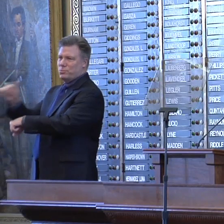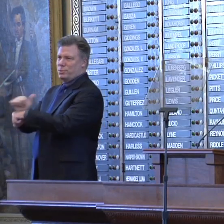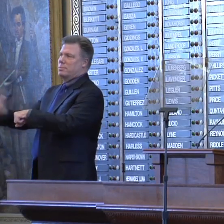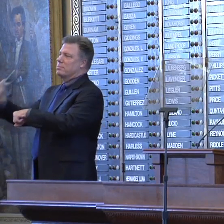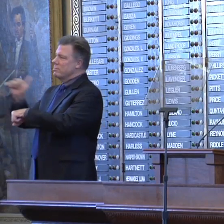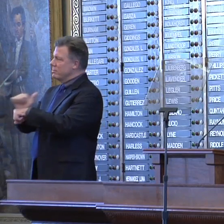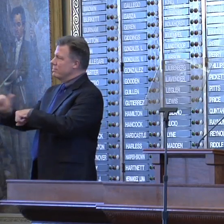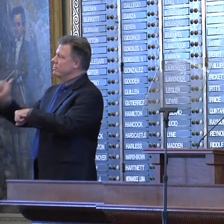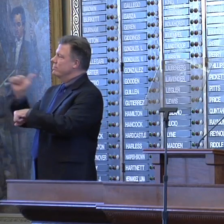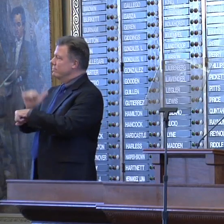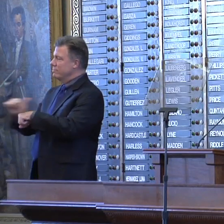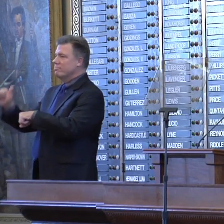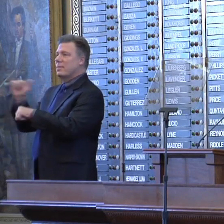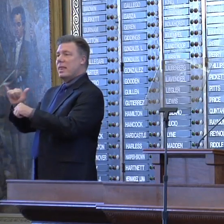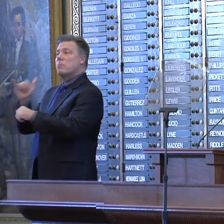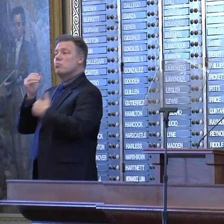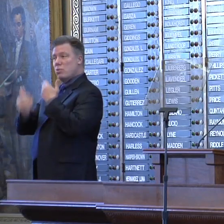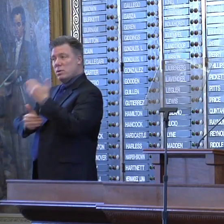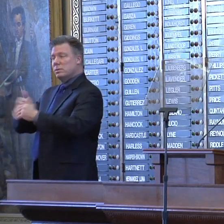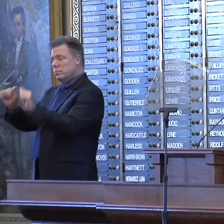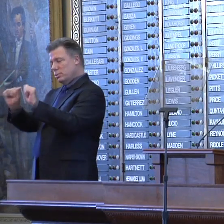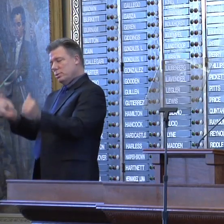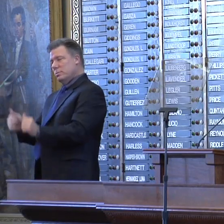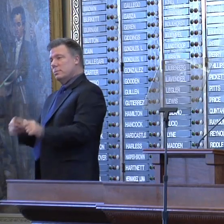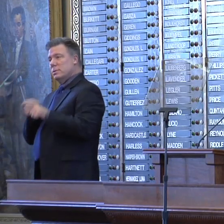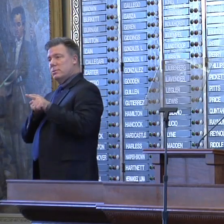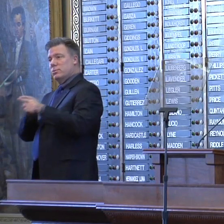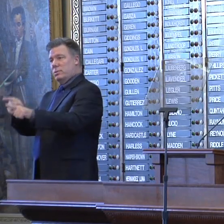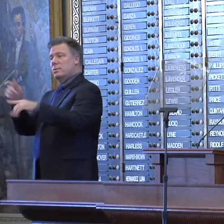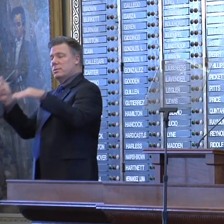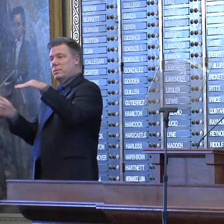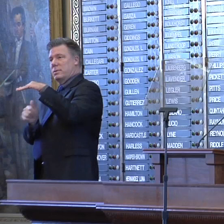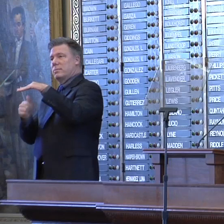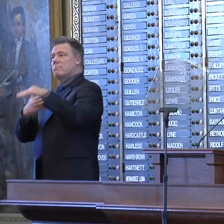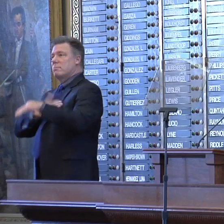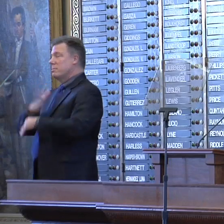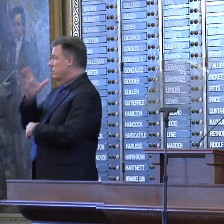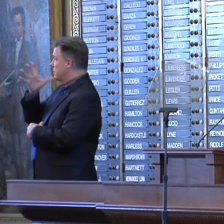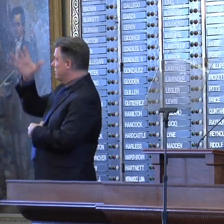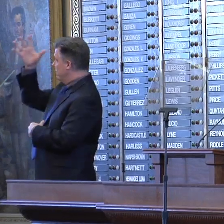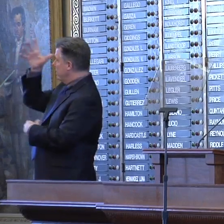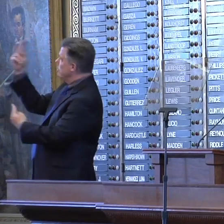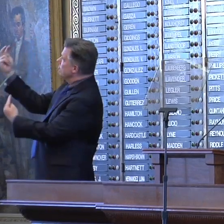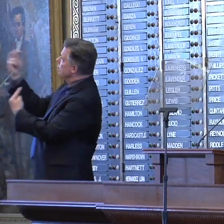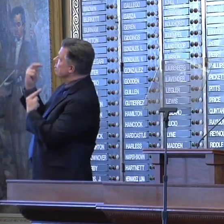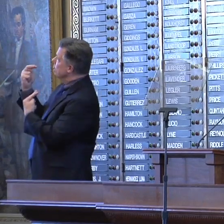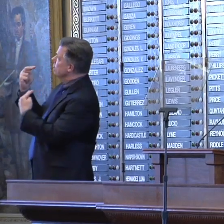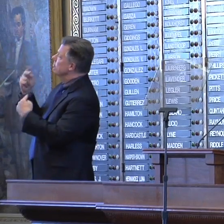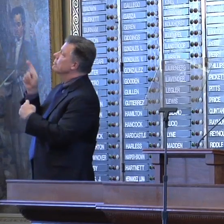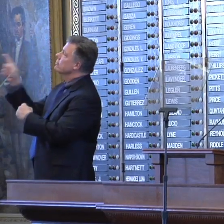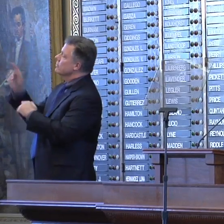The shaping process that began under the watchful eye of my loving parents, Ray and Amelia Perry,